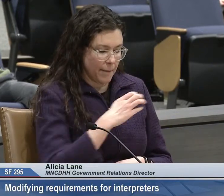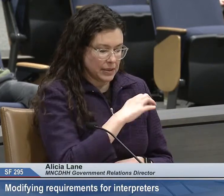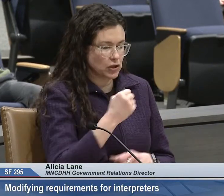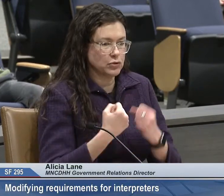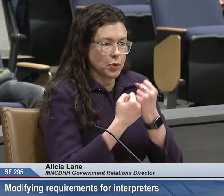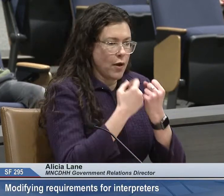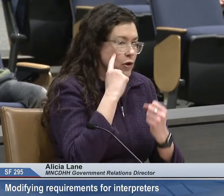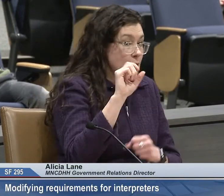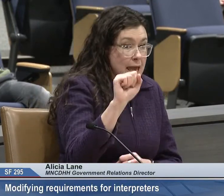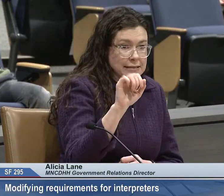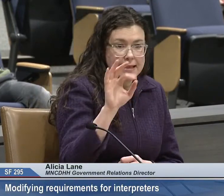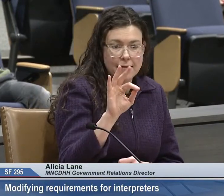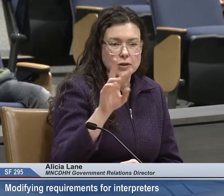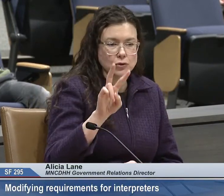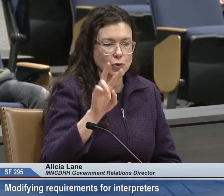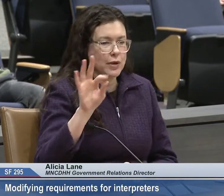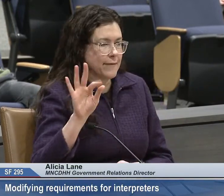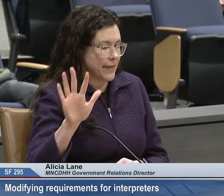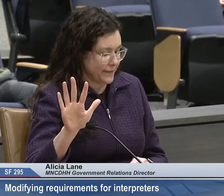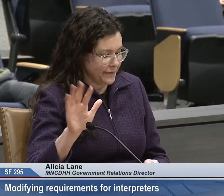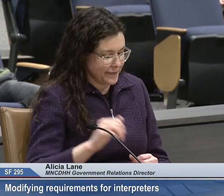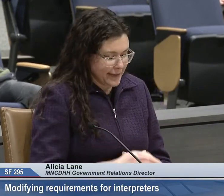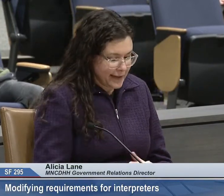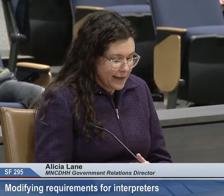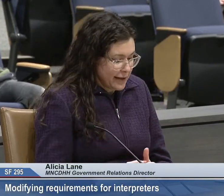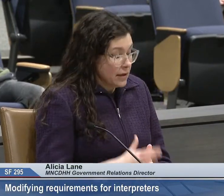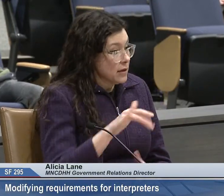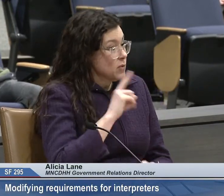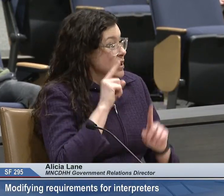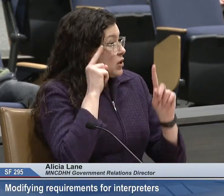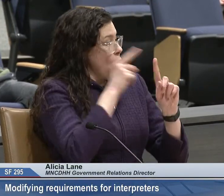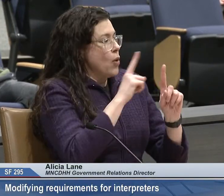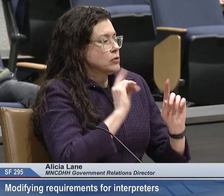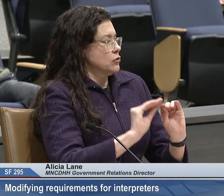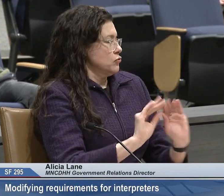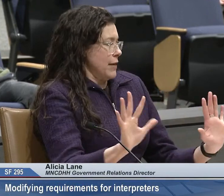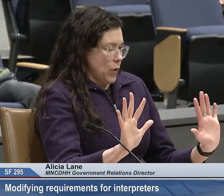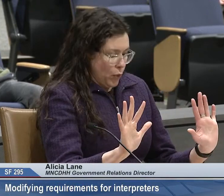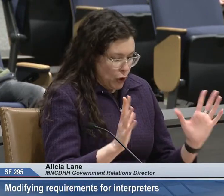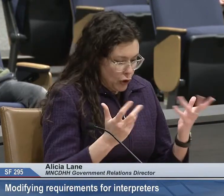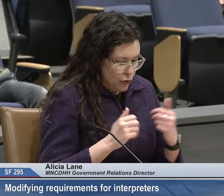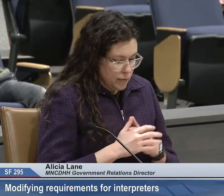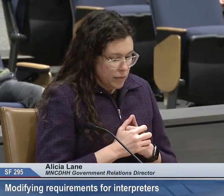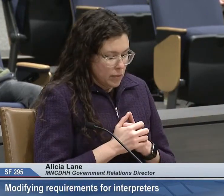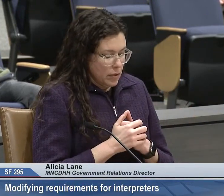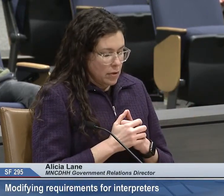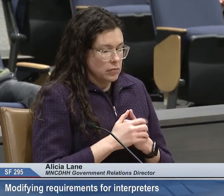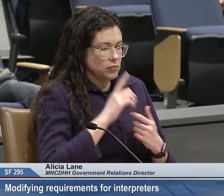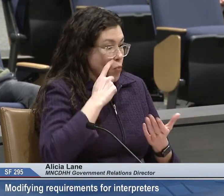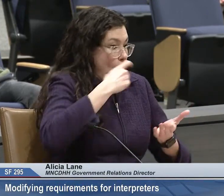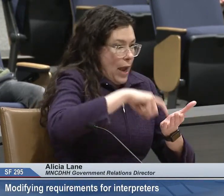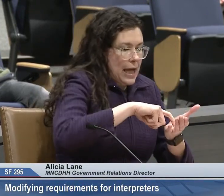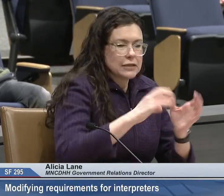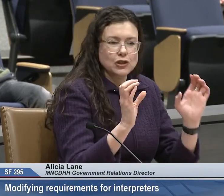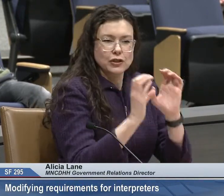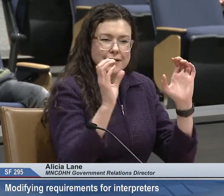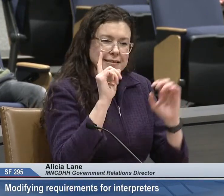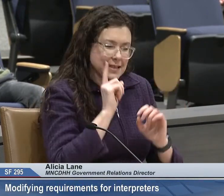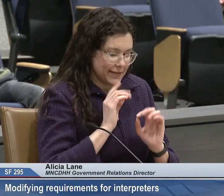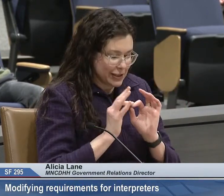express the commission support for Senate file 295. The goal is straightforward. Recognize